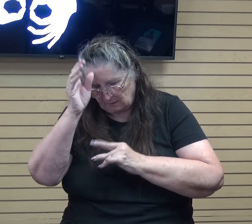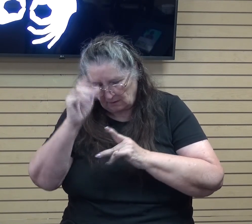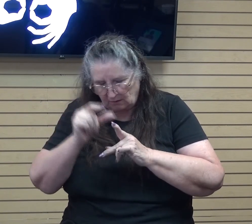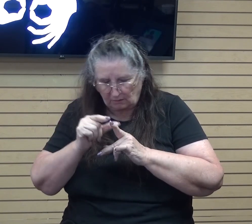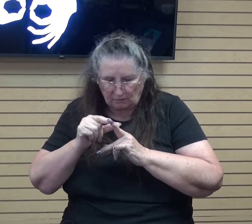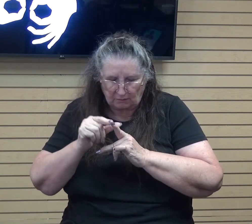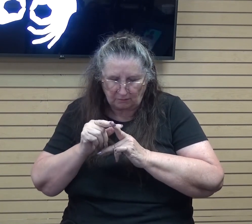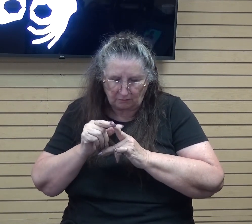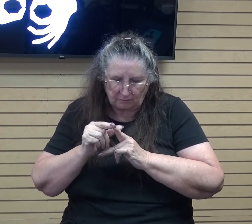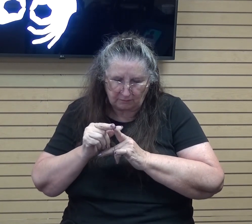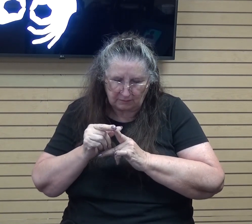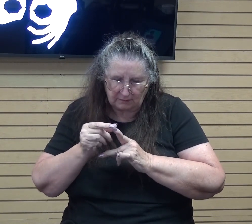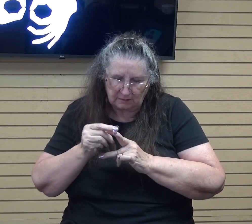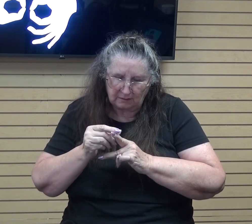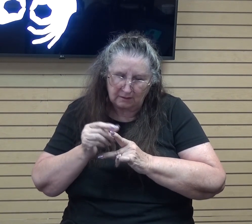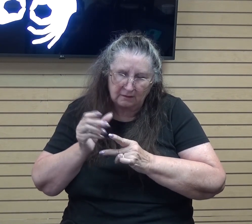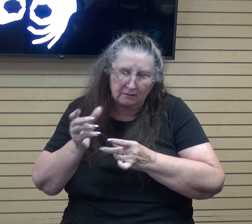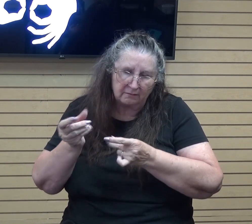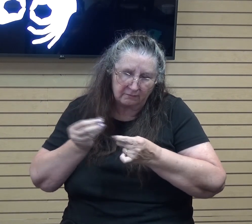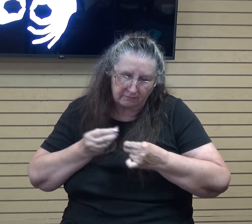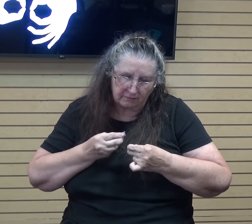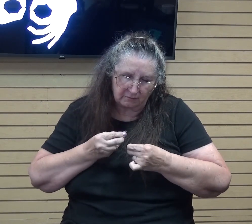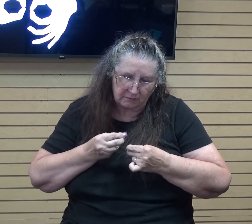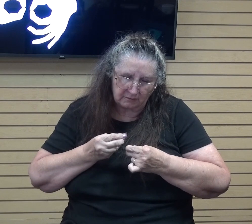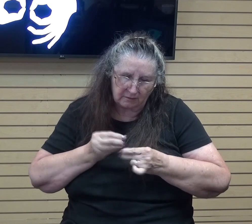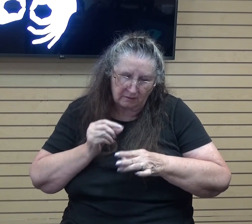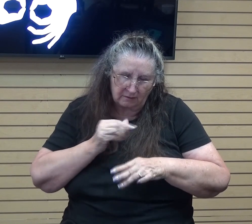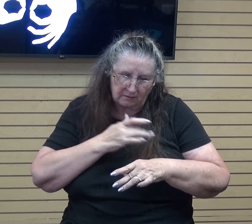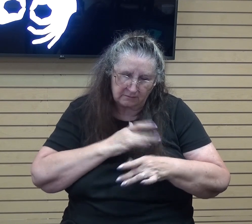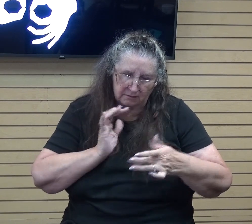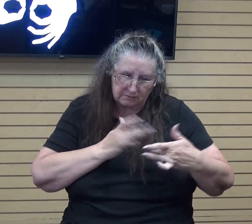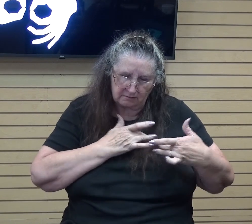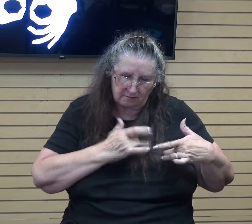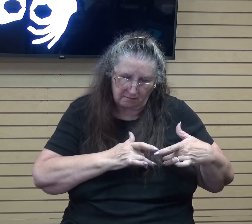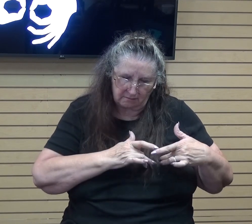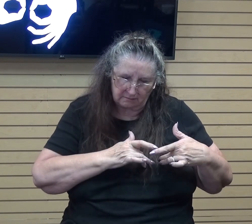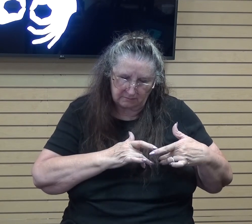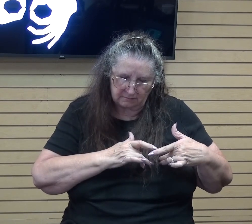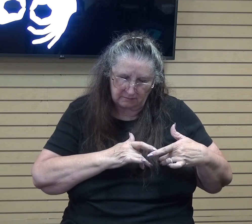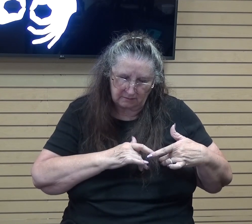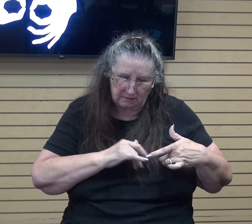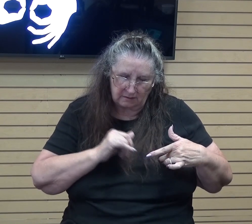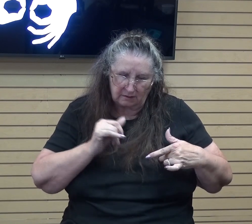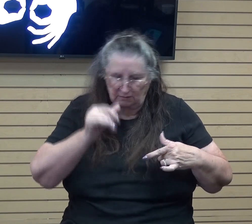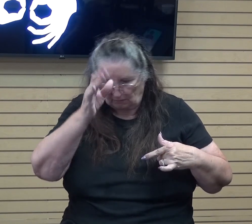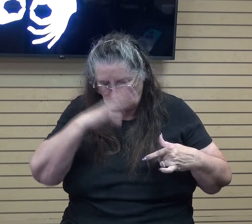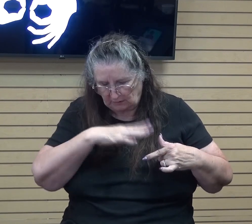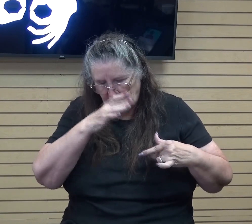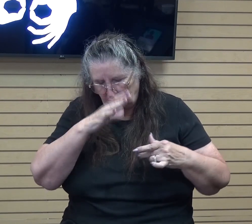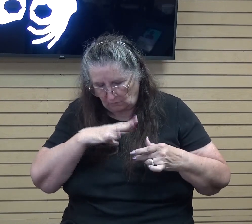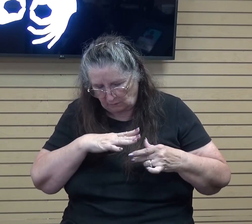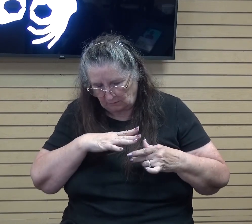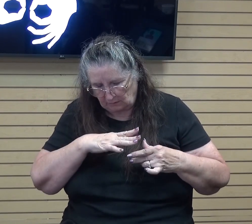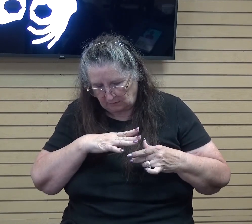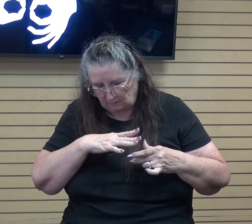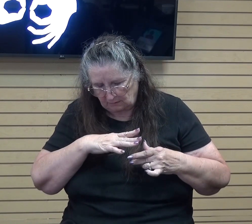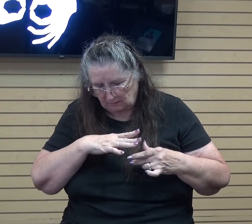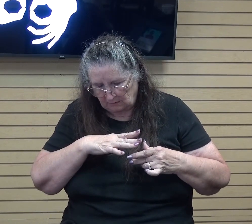from you today will truly touch our hearts and that we will be men and women who are